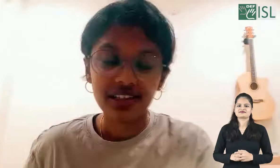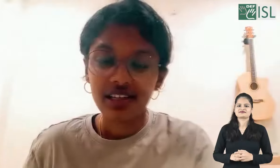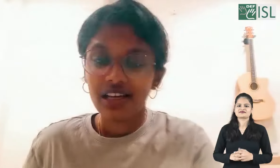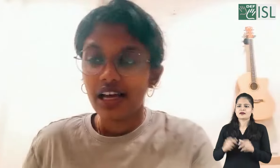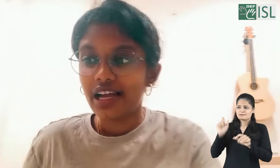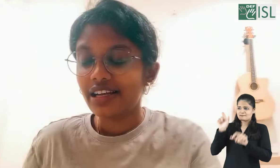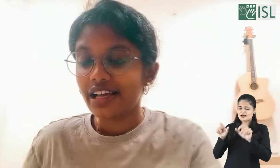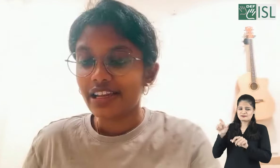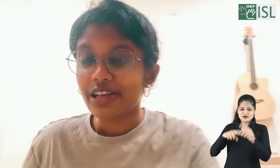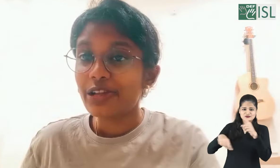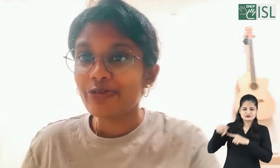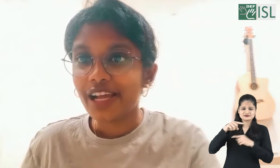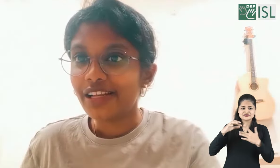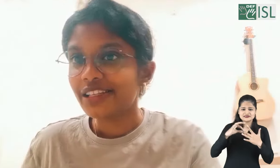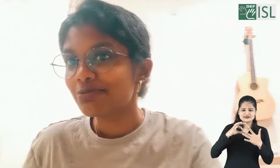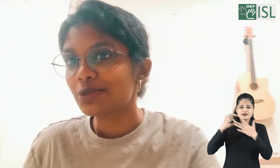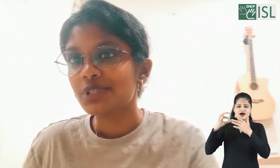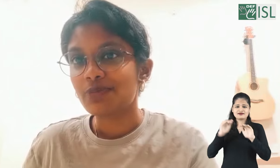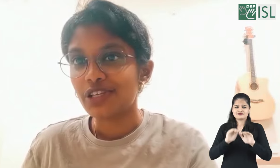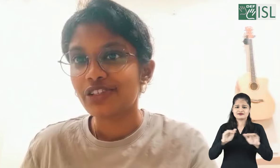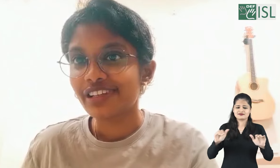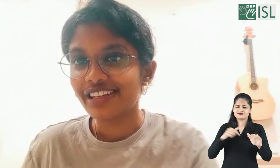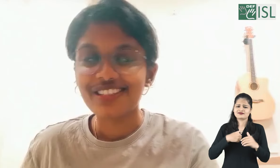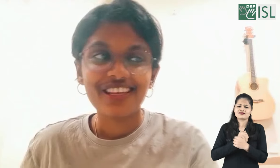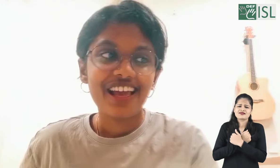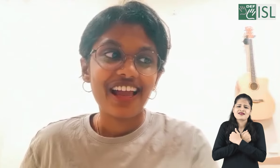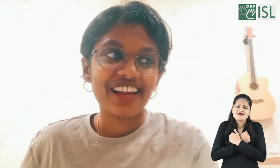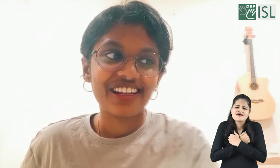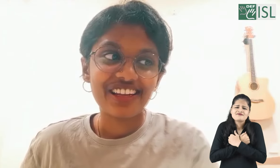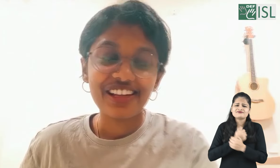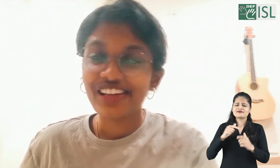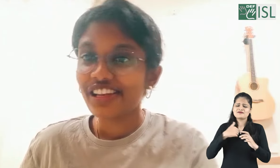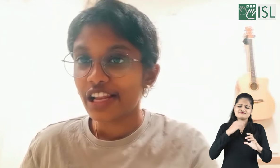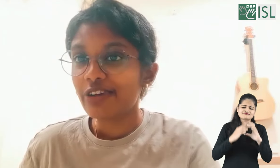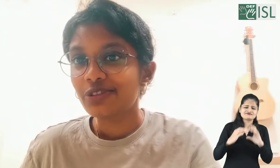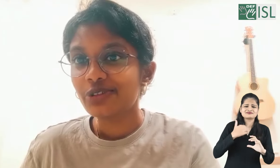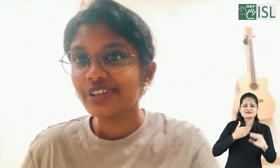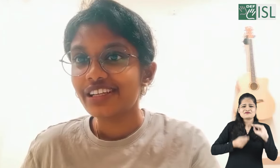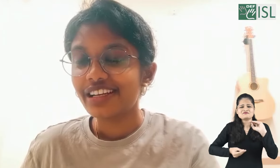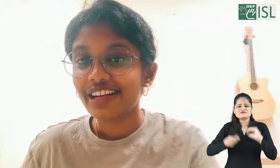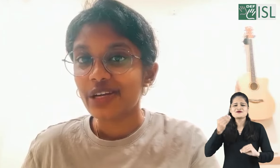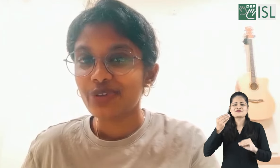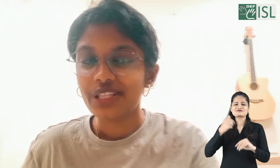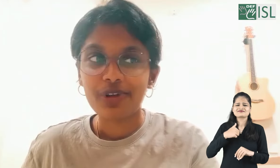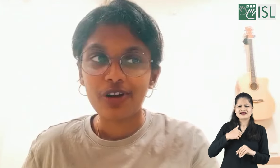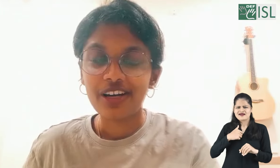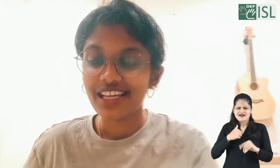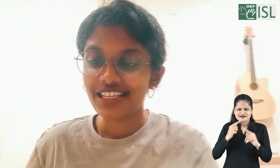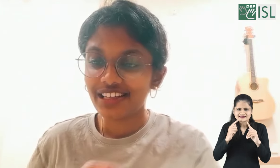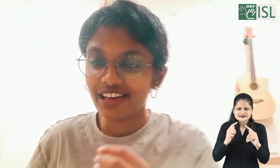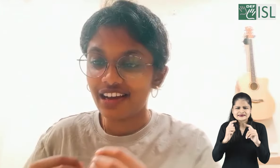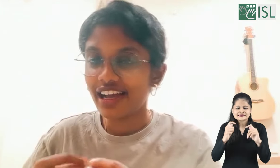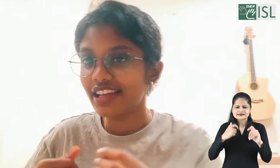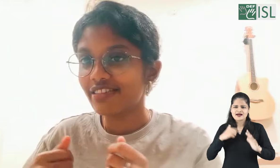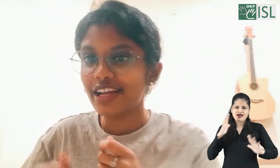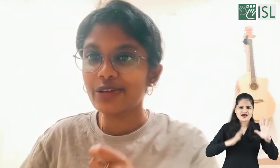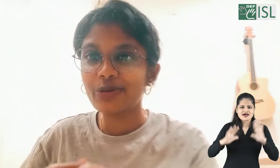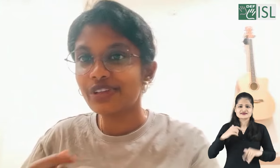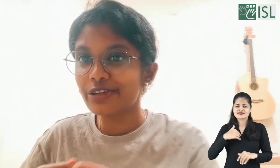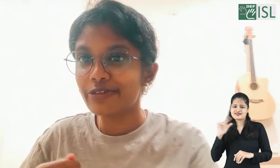And I really find them to be special kids. And I really love to interact with them a lot. I tried to learn few